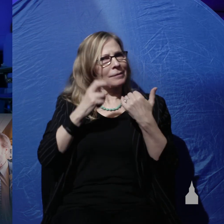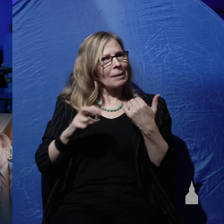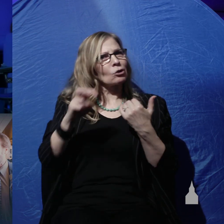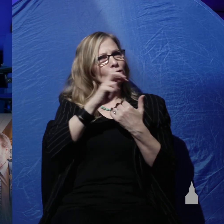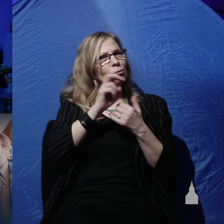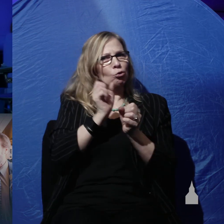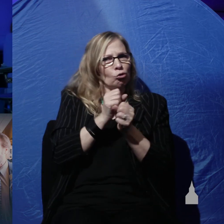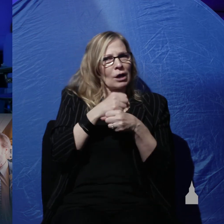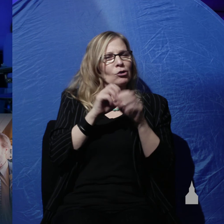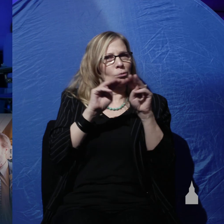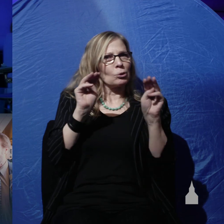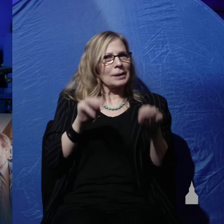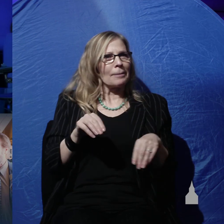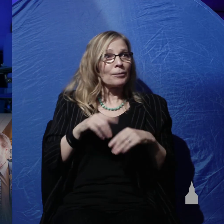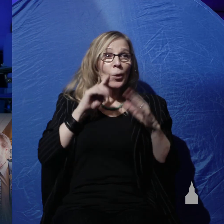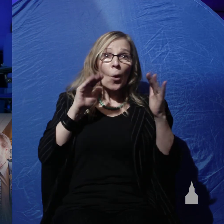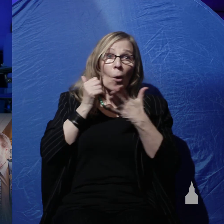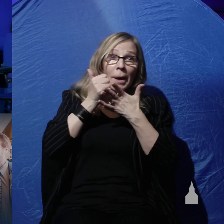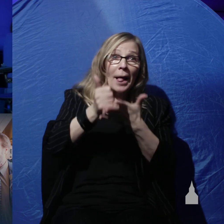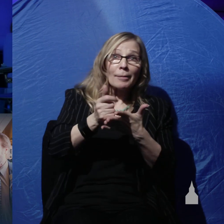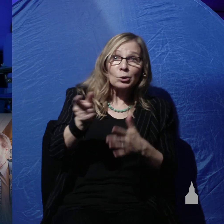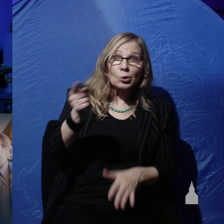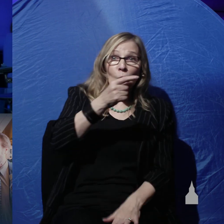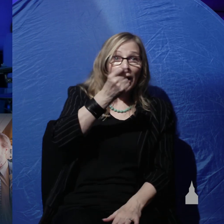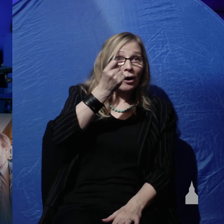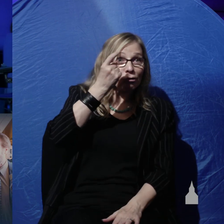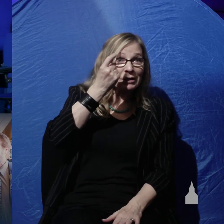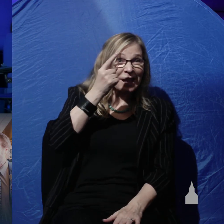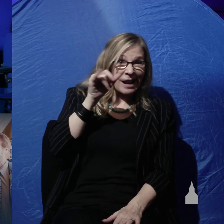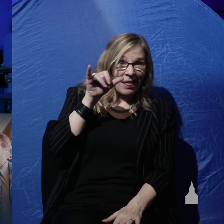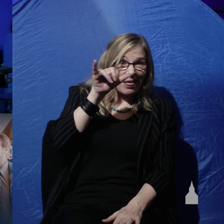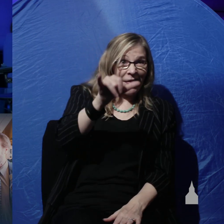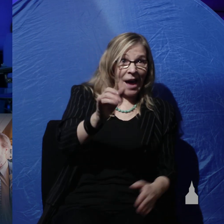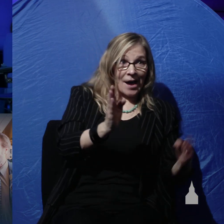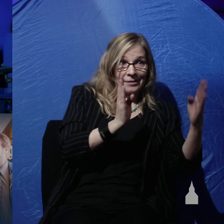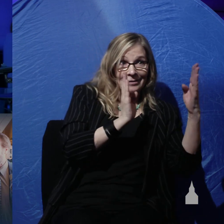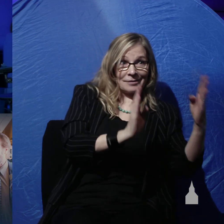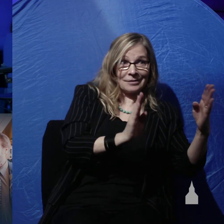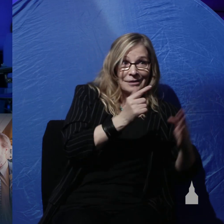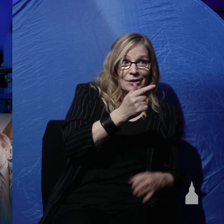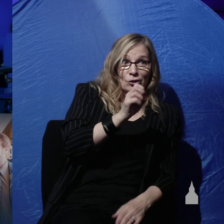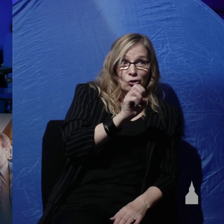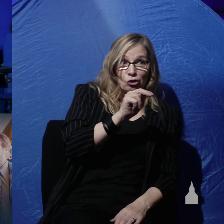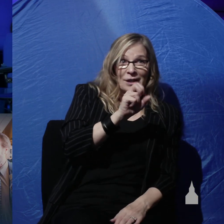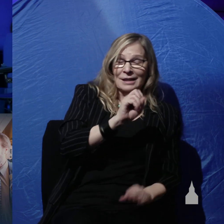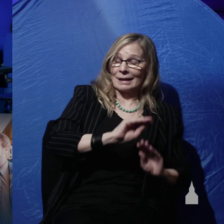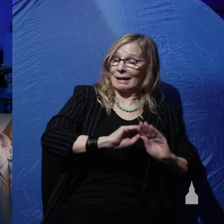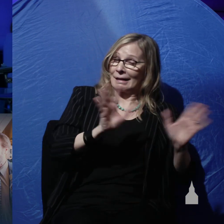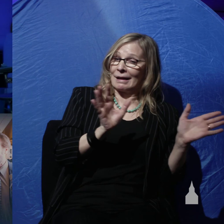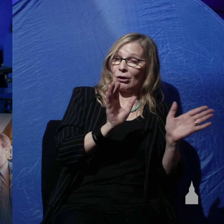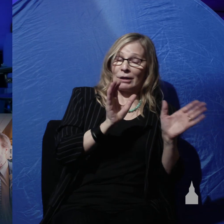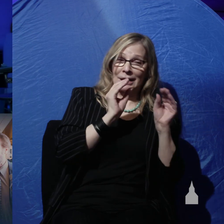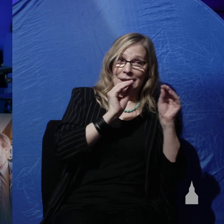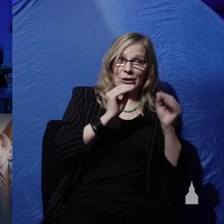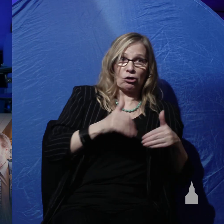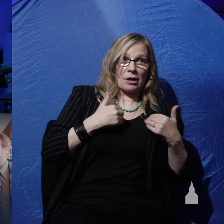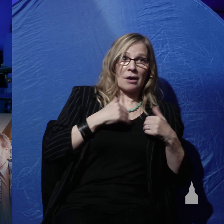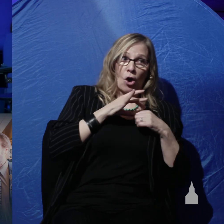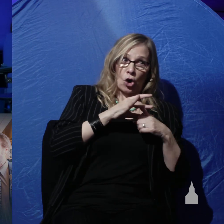well I hope that helps you understand not only that Genesis clearly teaches young earth but that it really is important